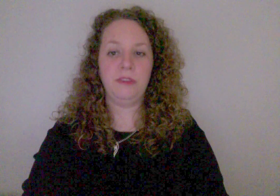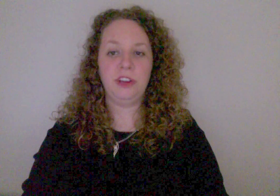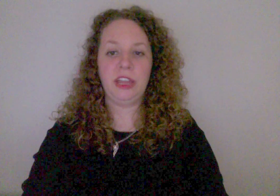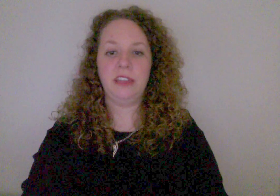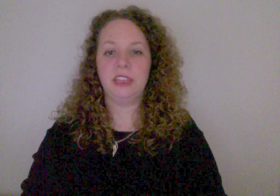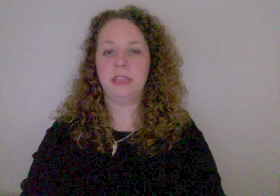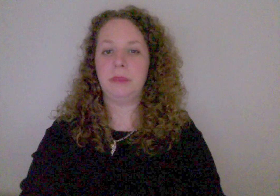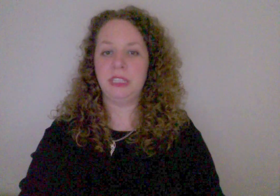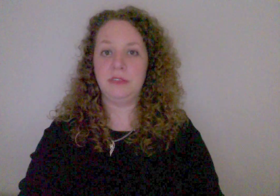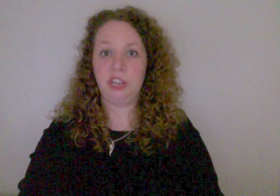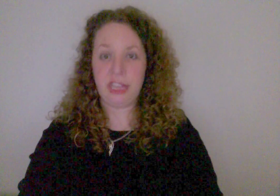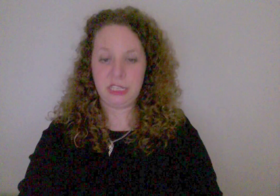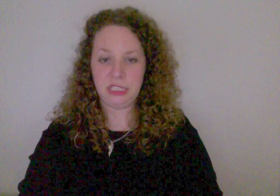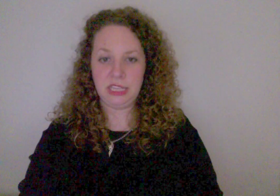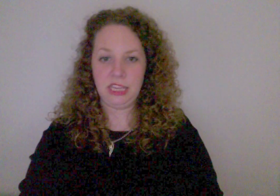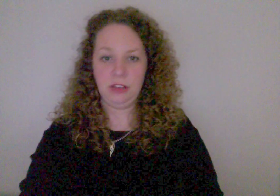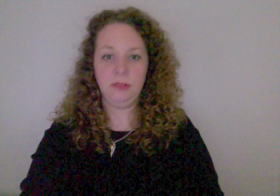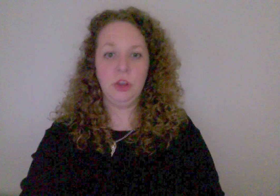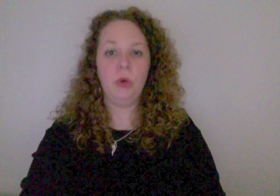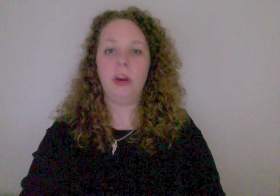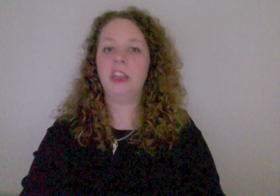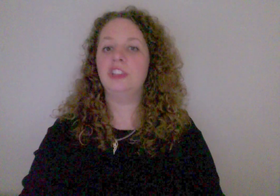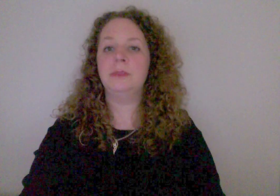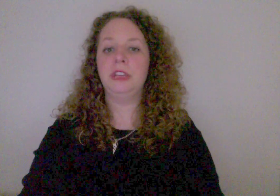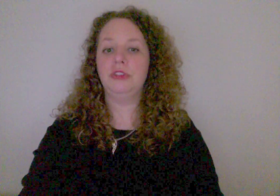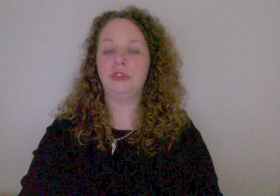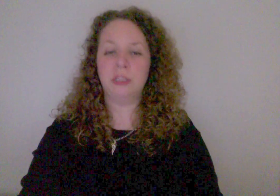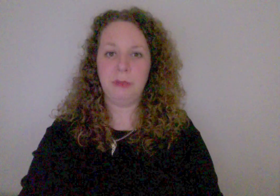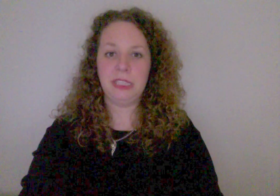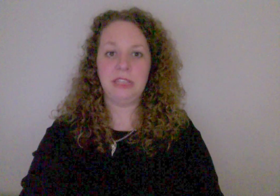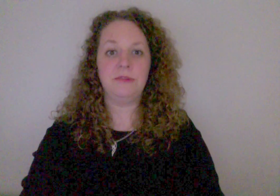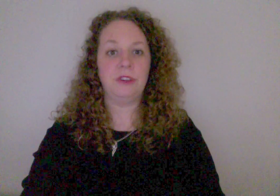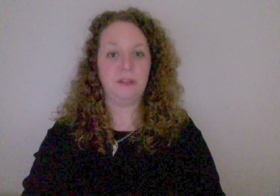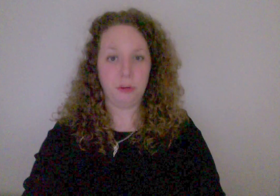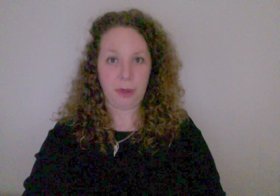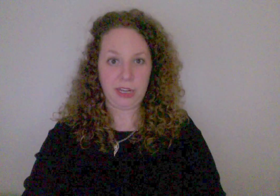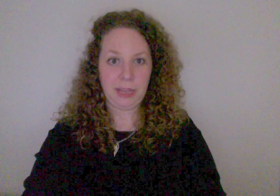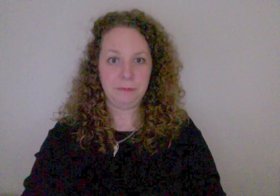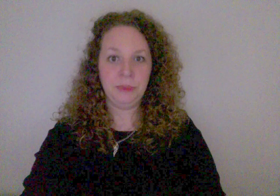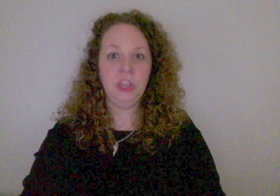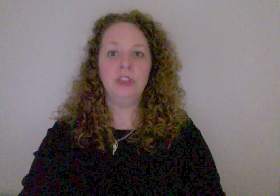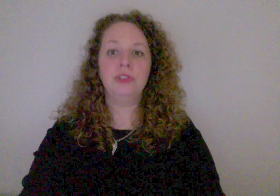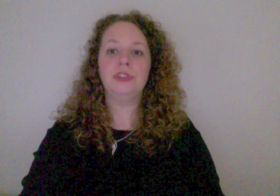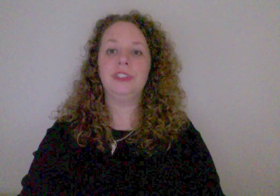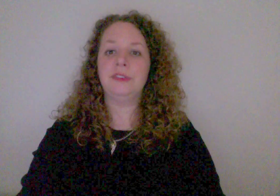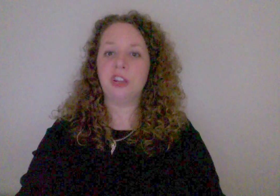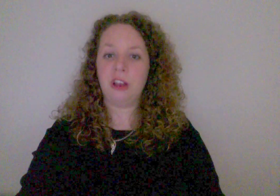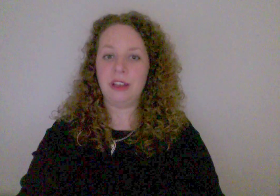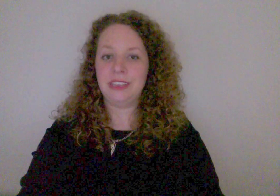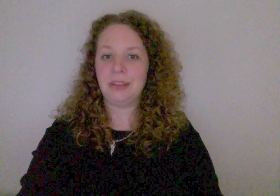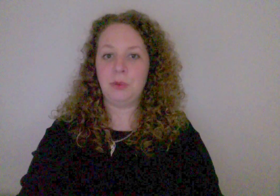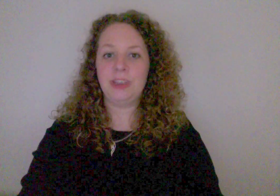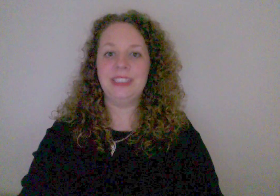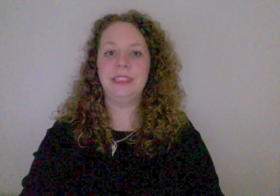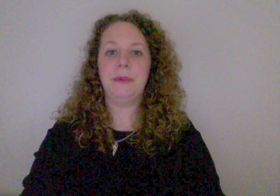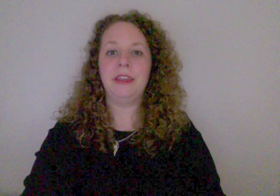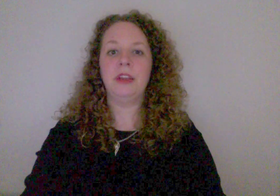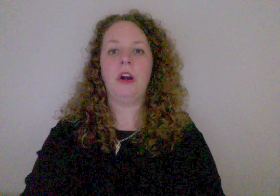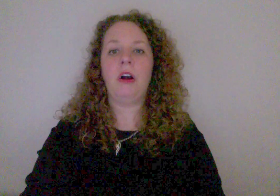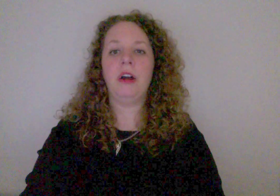your hand like the base of your hand to the heel, or it can just be in neutral space in front of your body. So there's different contact points depending on